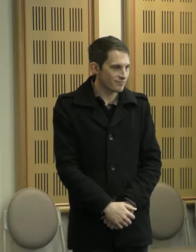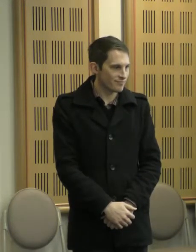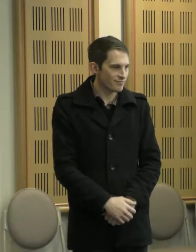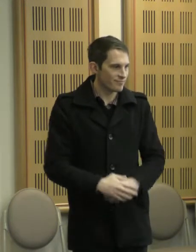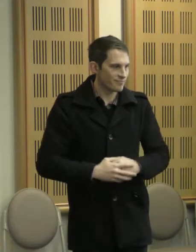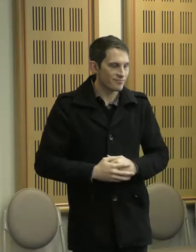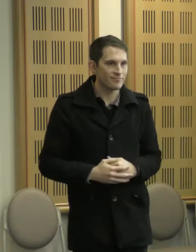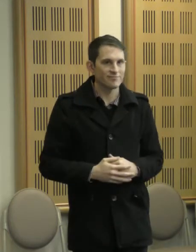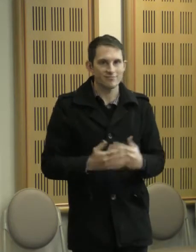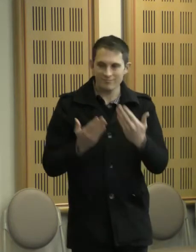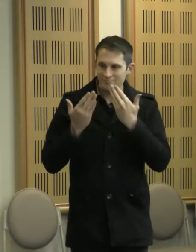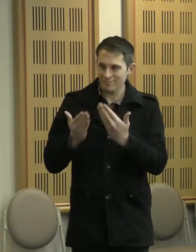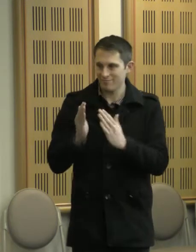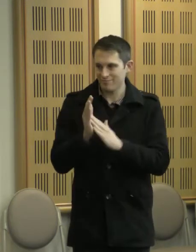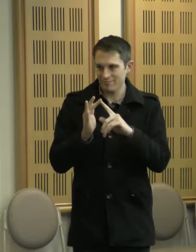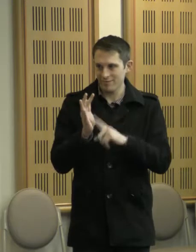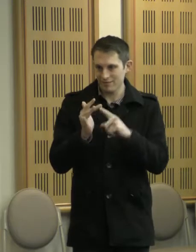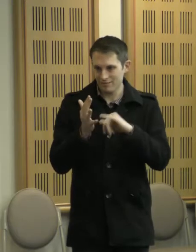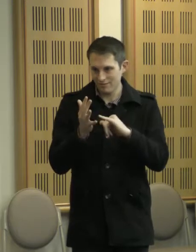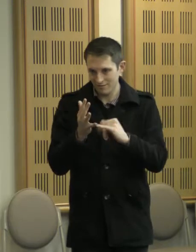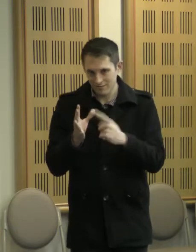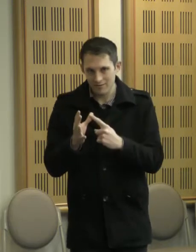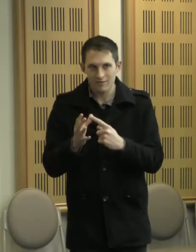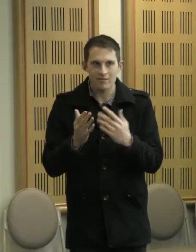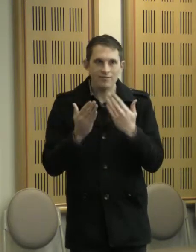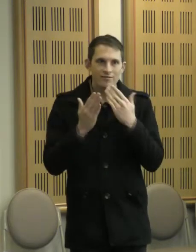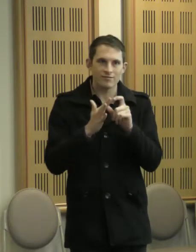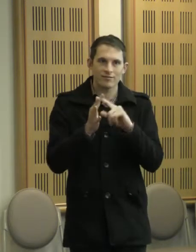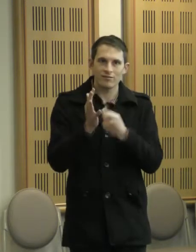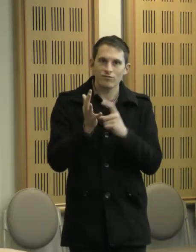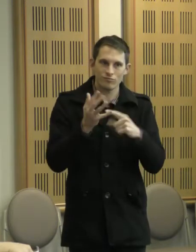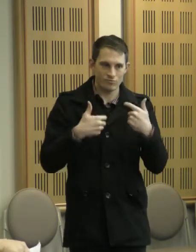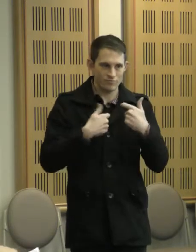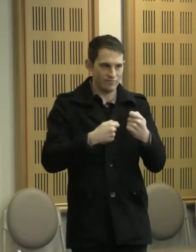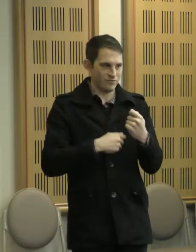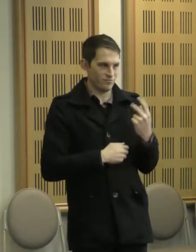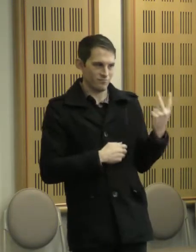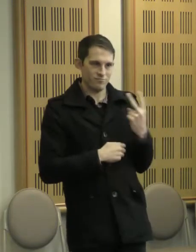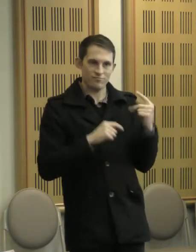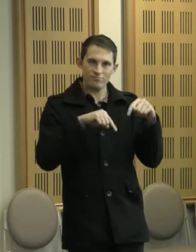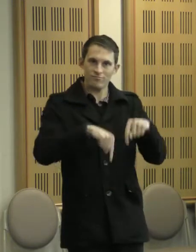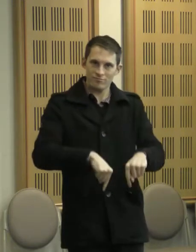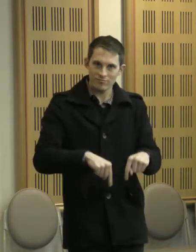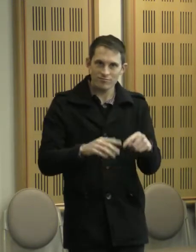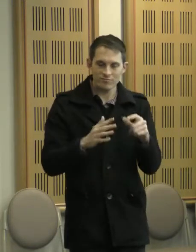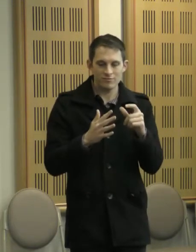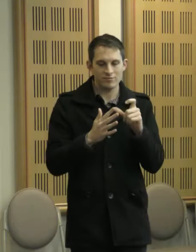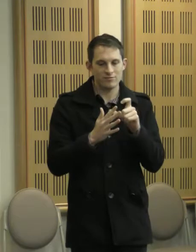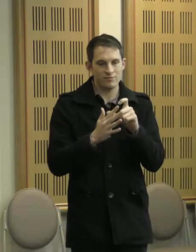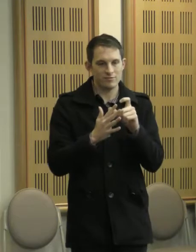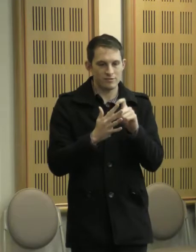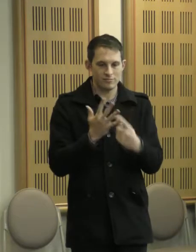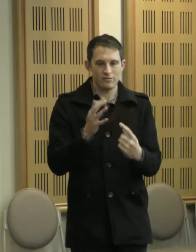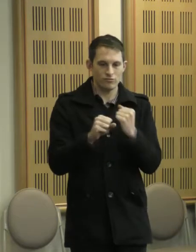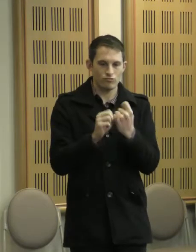Thanks Melissa and Daru for inviting Grampians Advocacy to be part of today's presentation. And hello everyone.